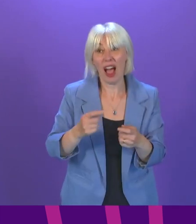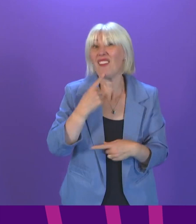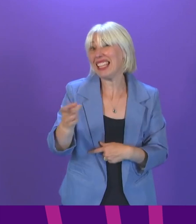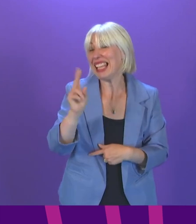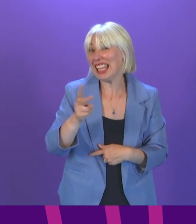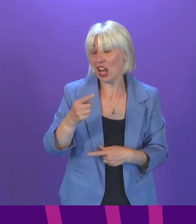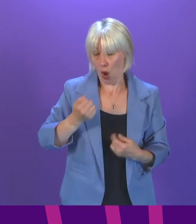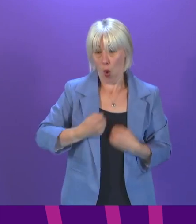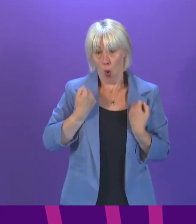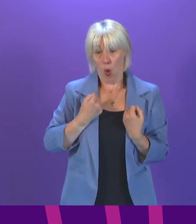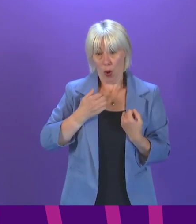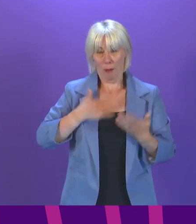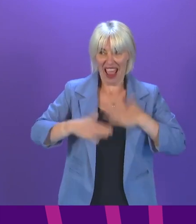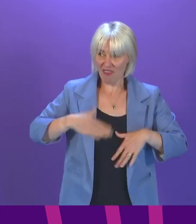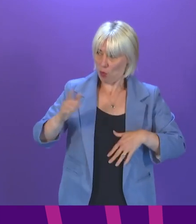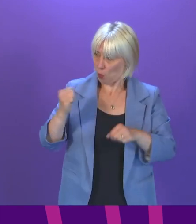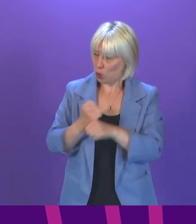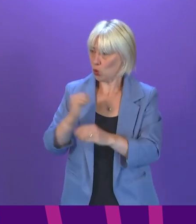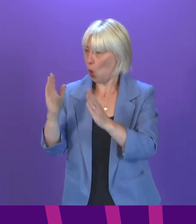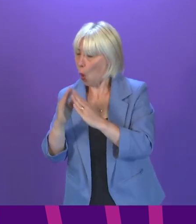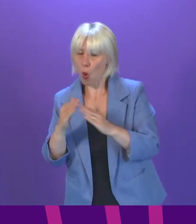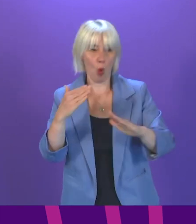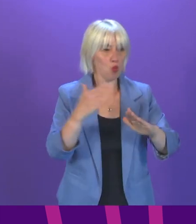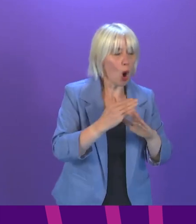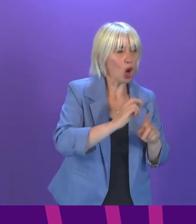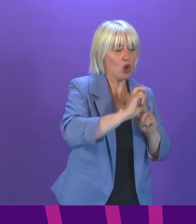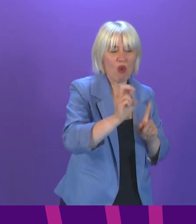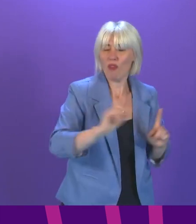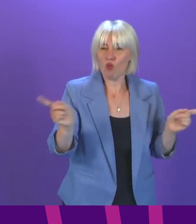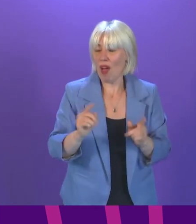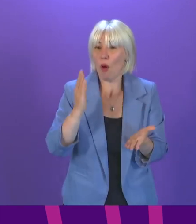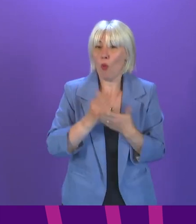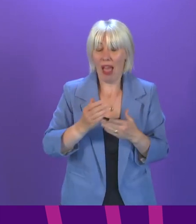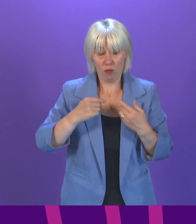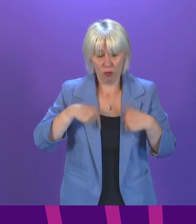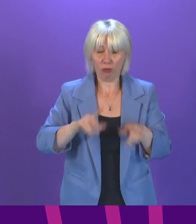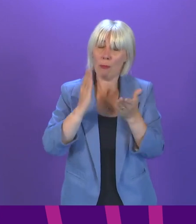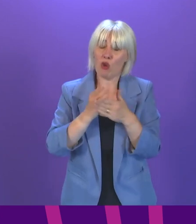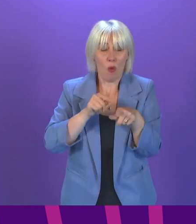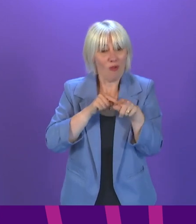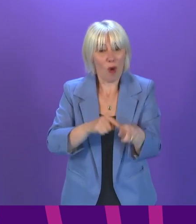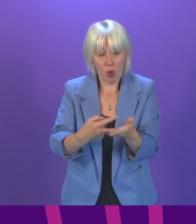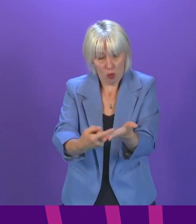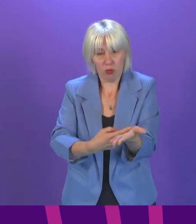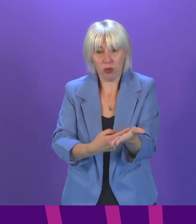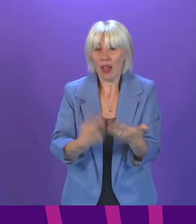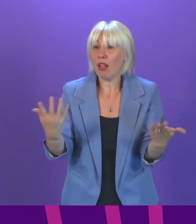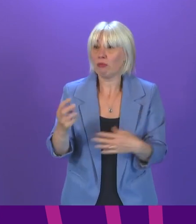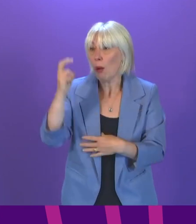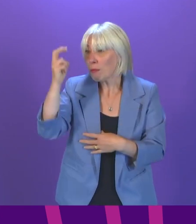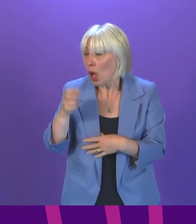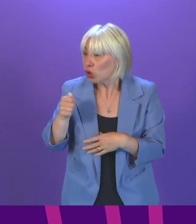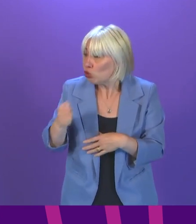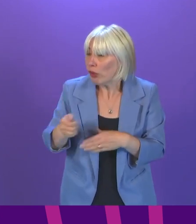our own behaviours, whether that's at work, at home or while travelling. And if we all comply with all of these measures, whether on public transport or elsewhere,